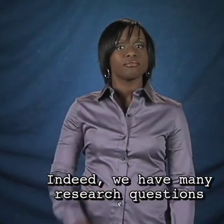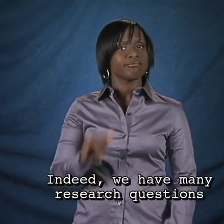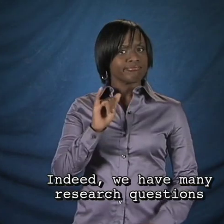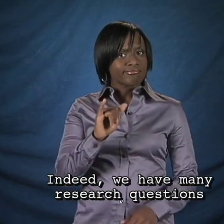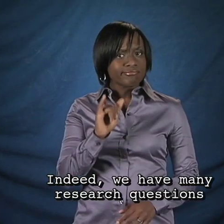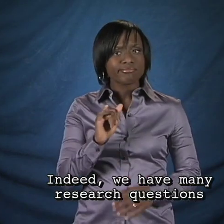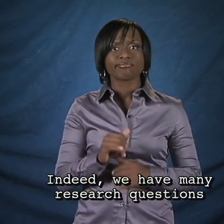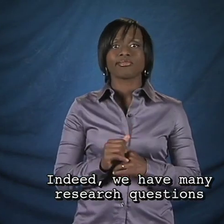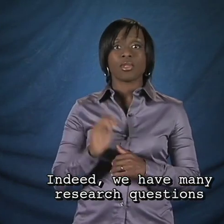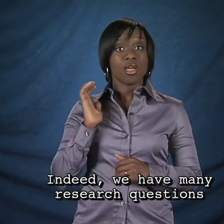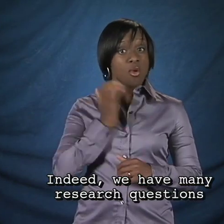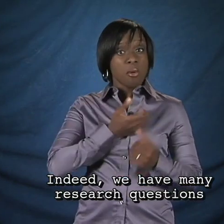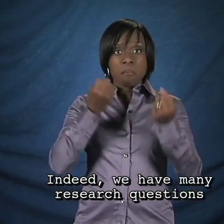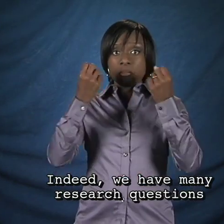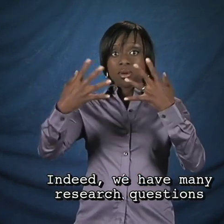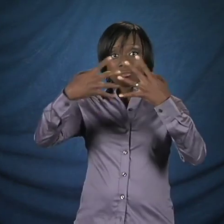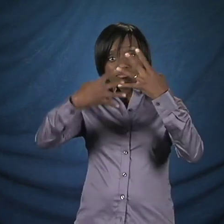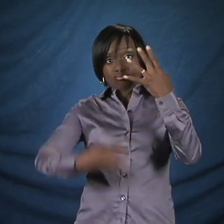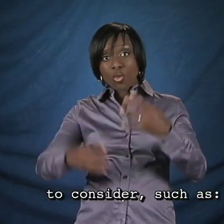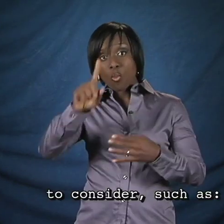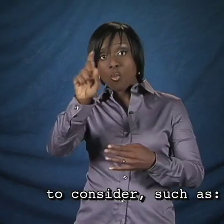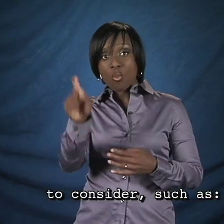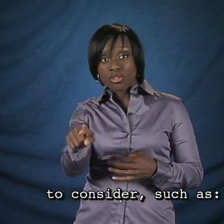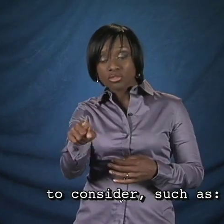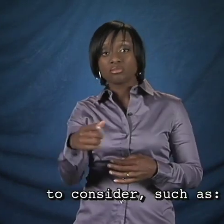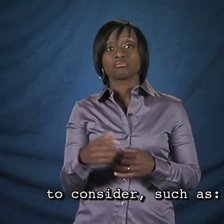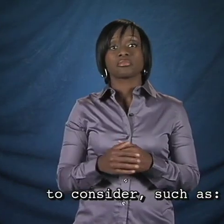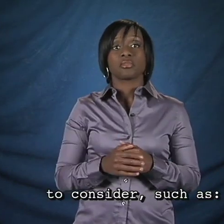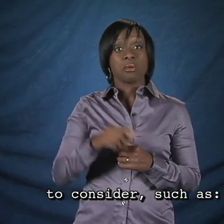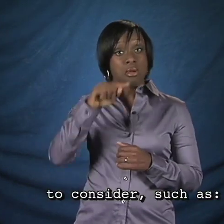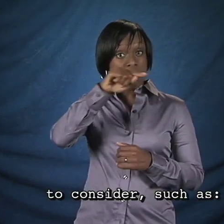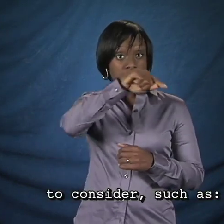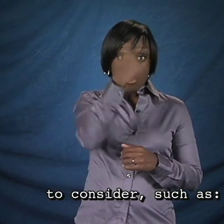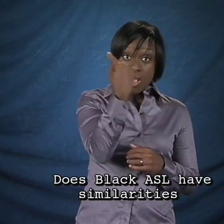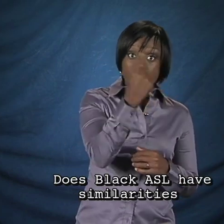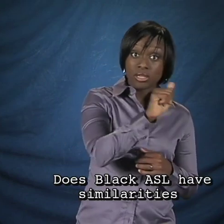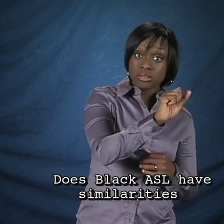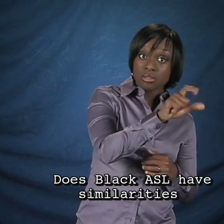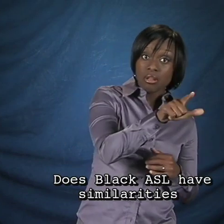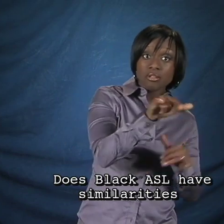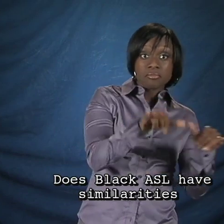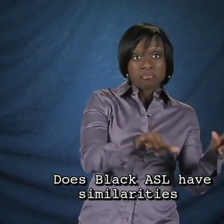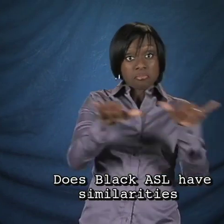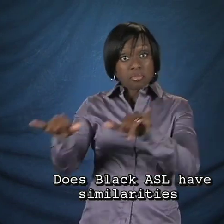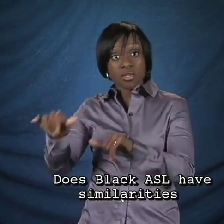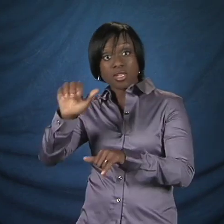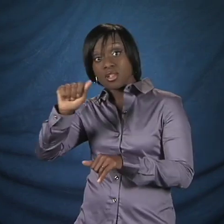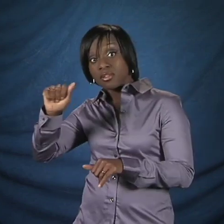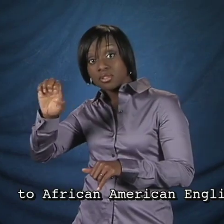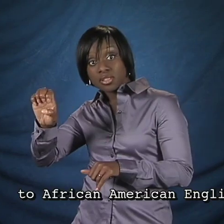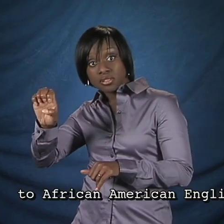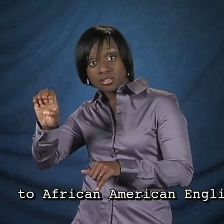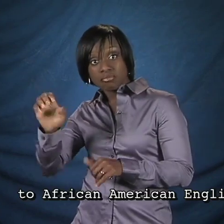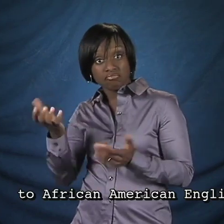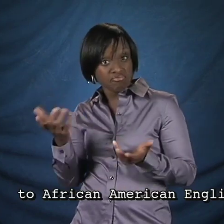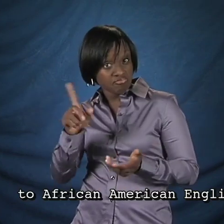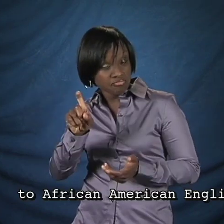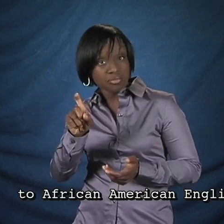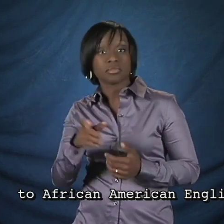Indeed, we have many research questions to consider. Such as, does Black ASL have similarities to African American